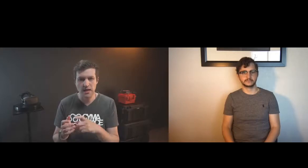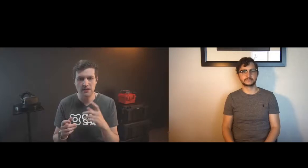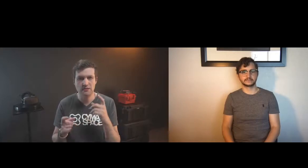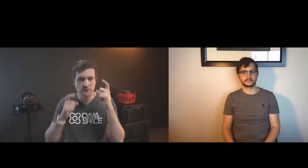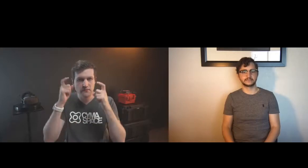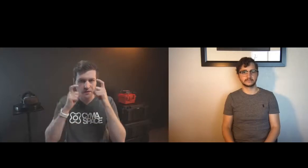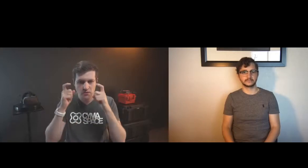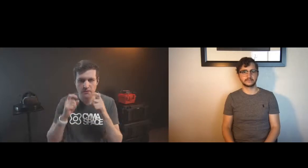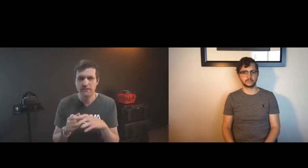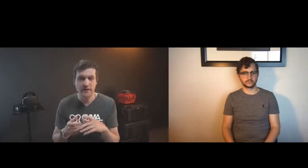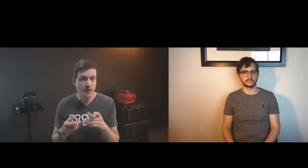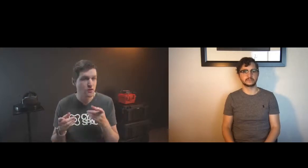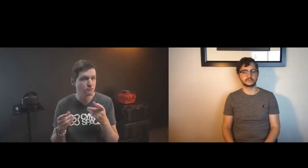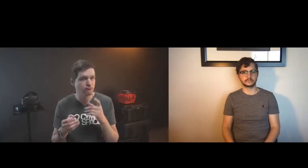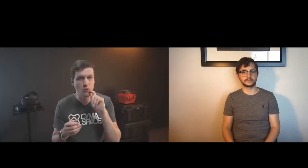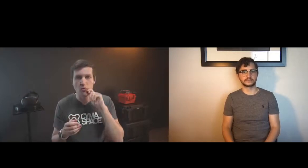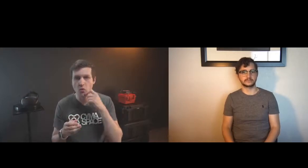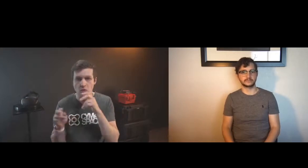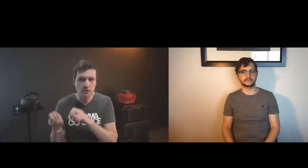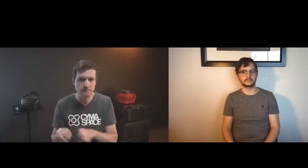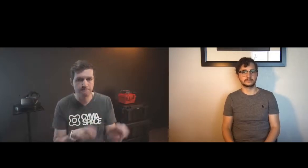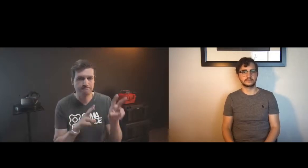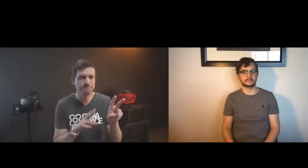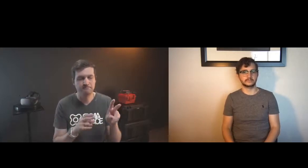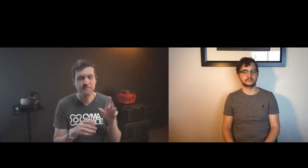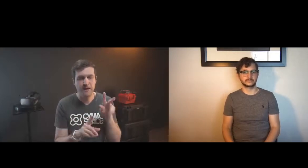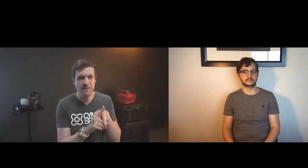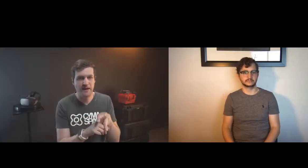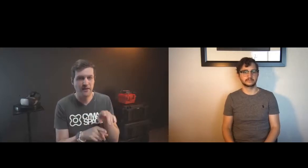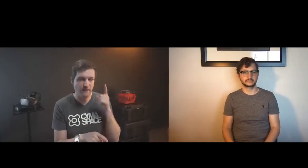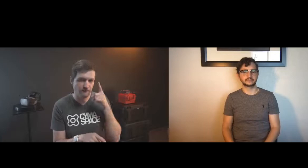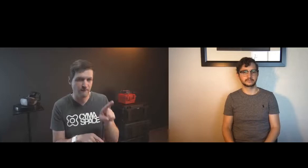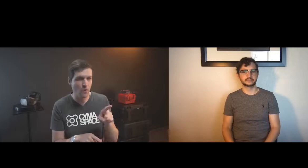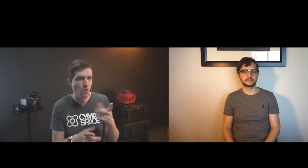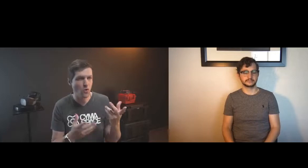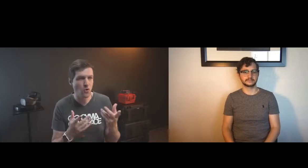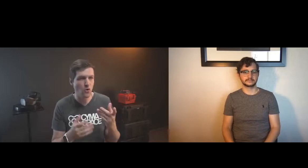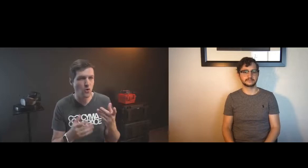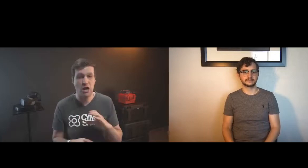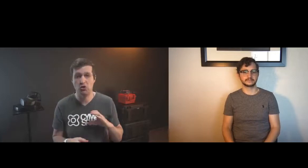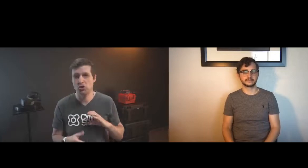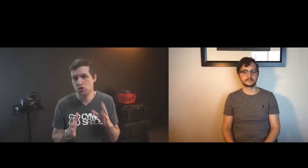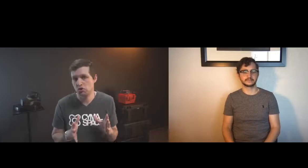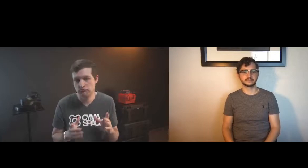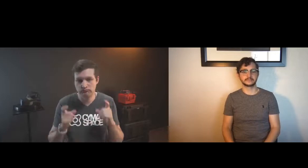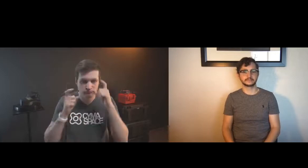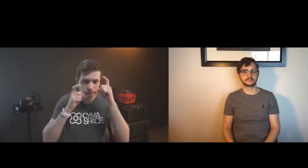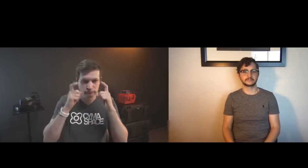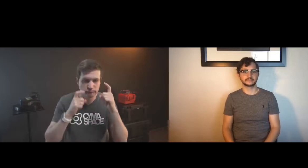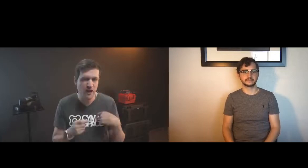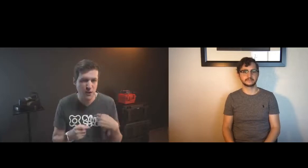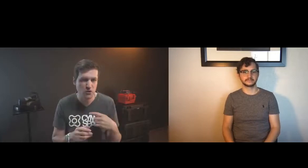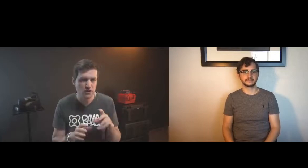as well as facial recognition and facial expression recognition so there's potential application